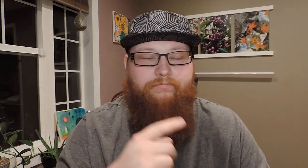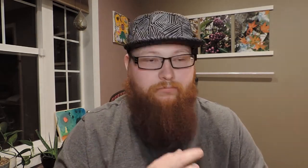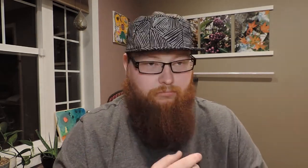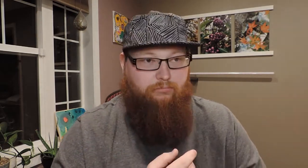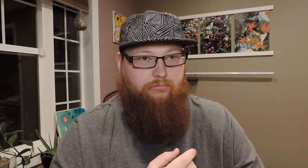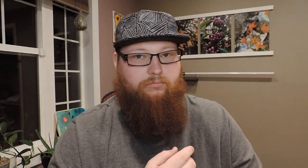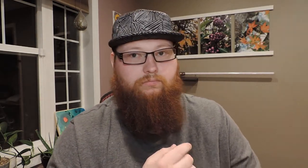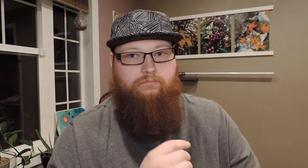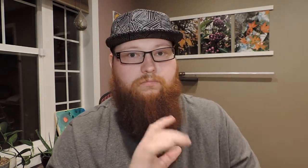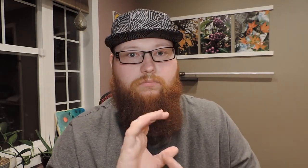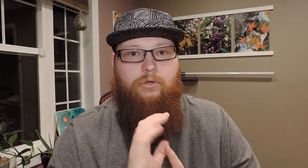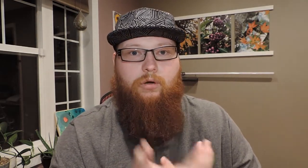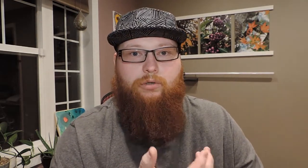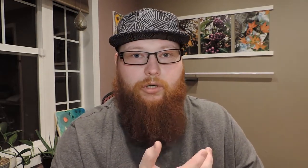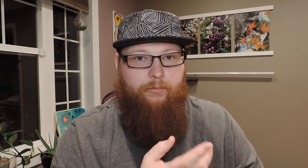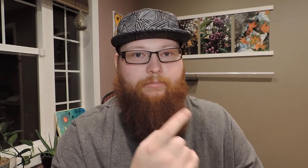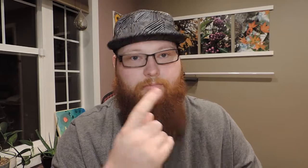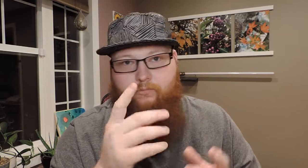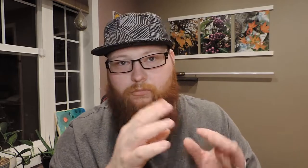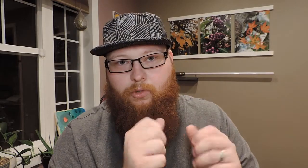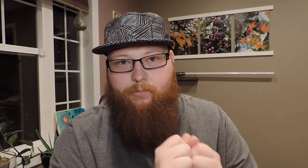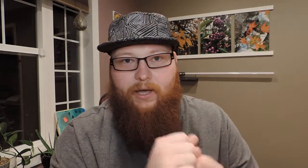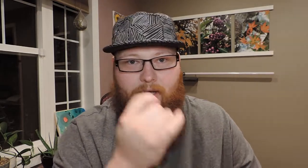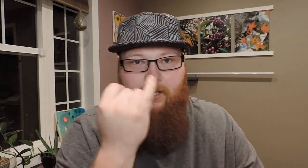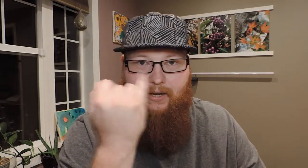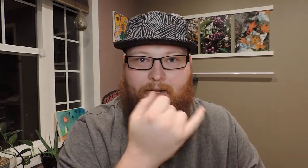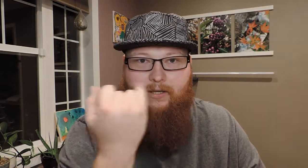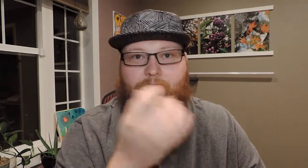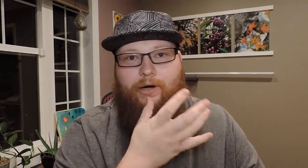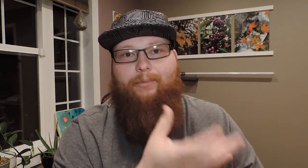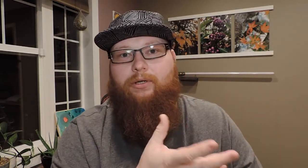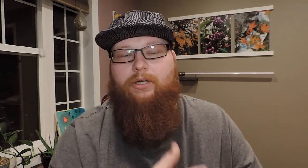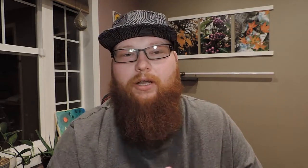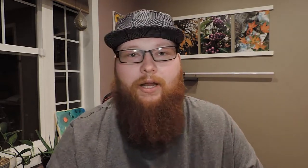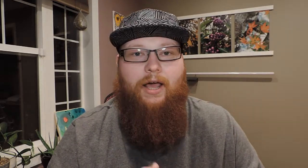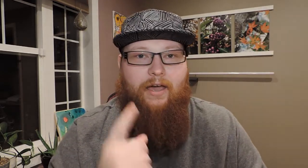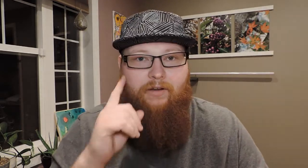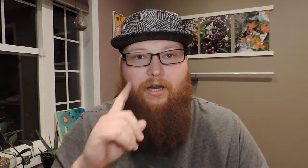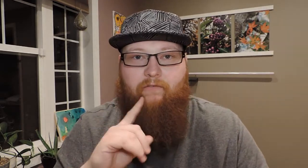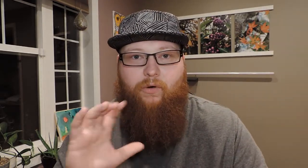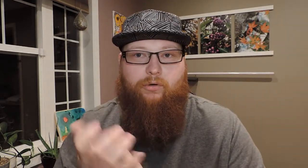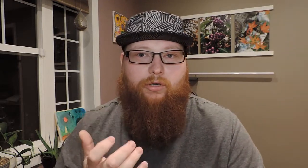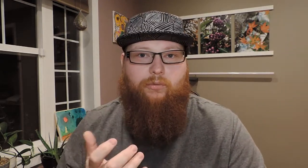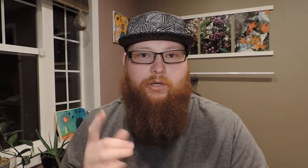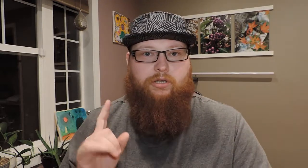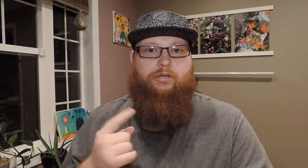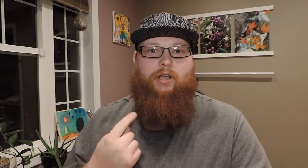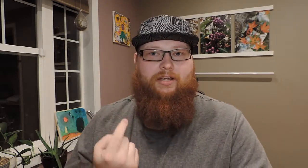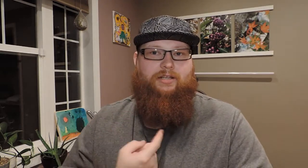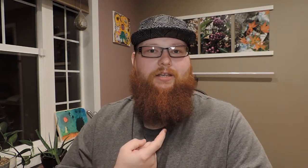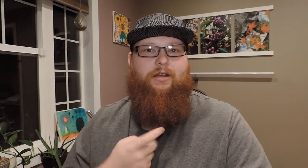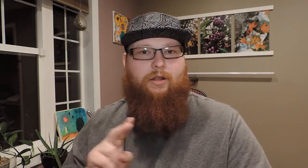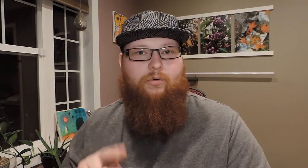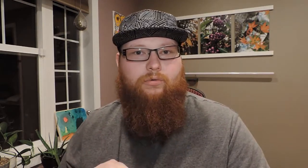culture with my Italian grandma, and I have a deaf culture, which is I sit alone.